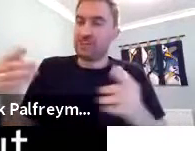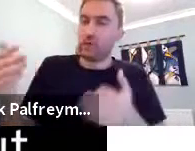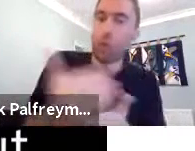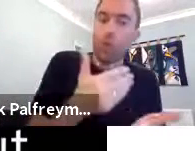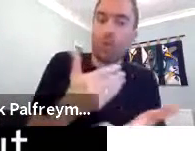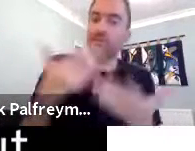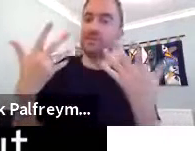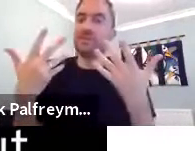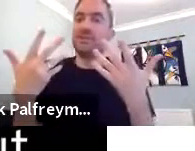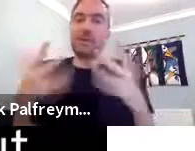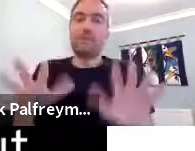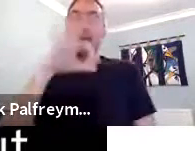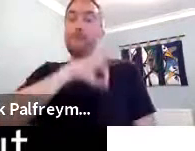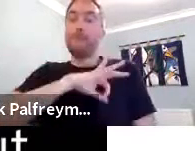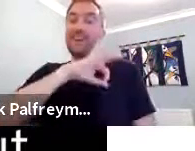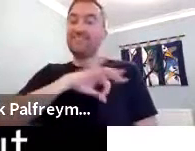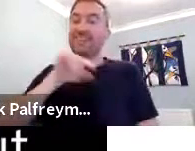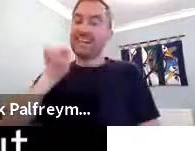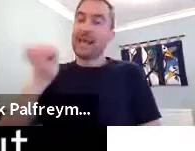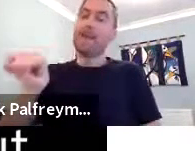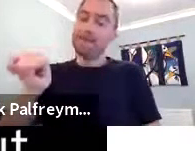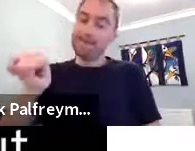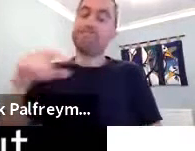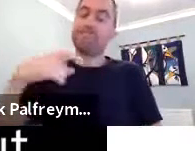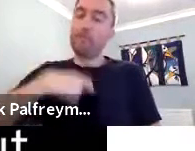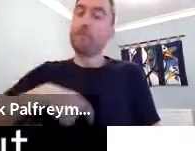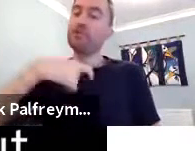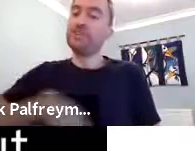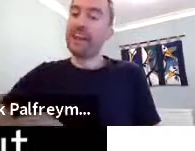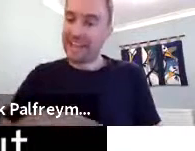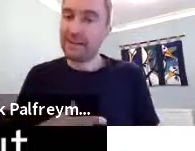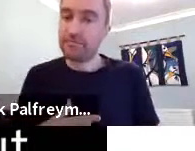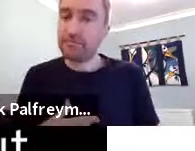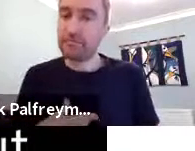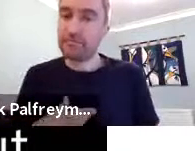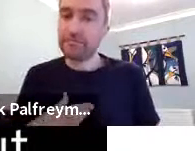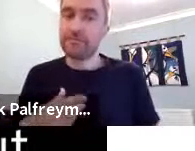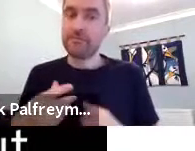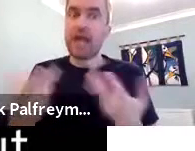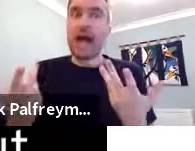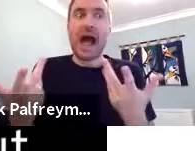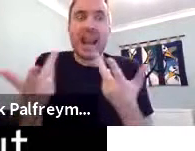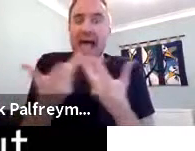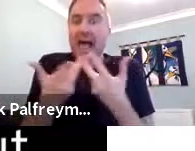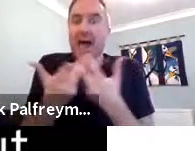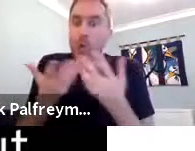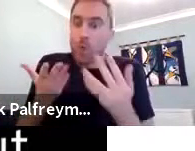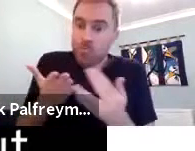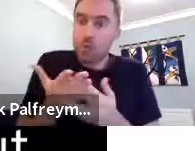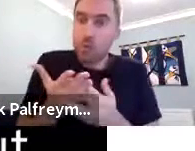this research and the corpus and how it's benefited him personally.